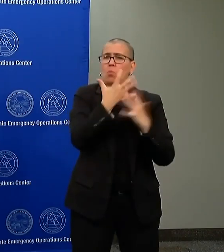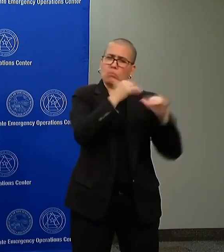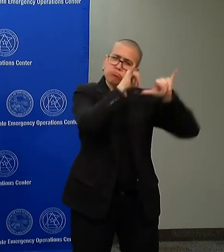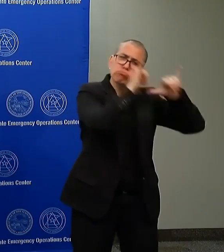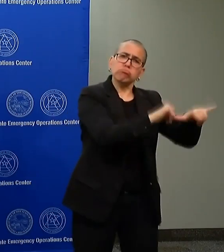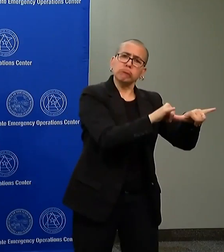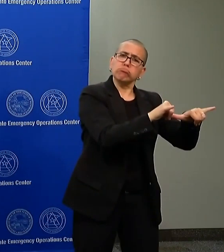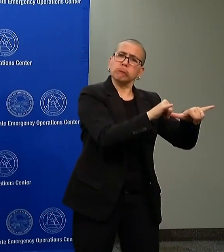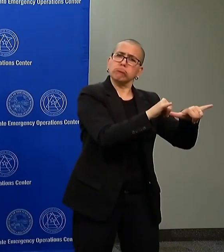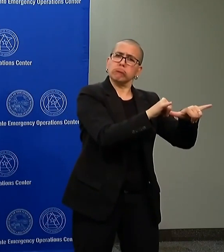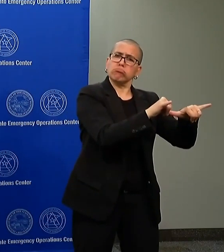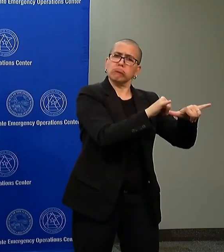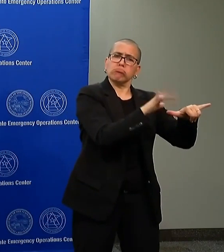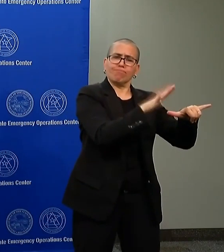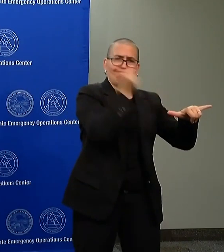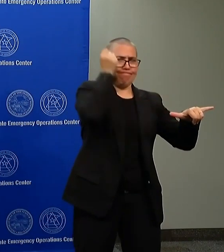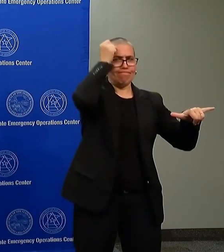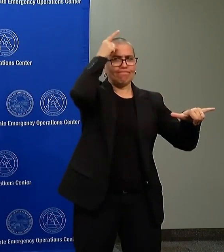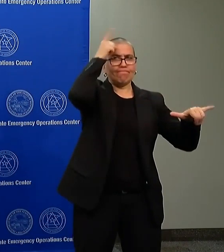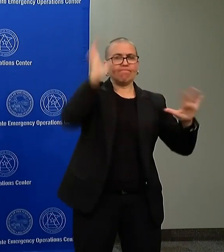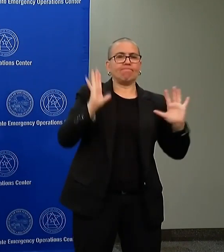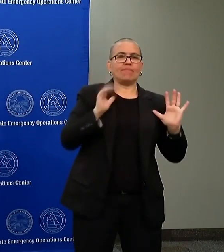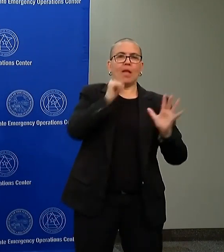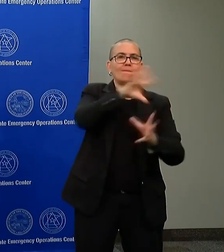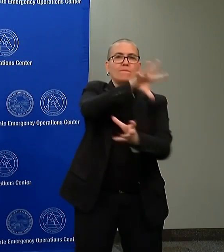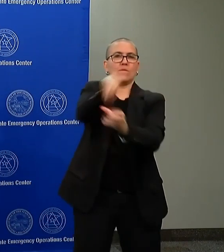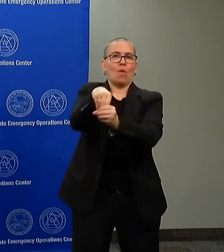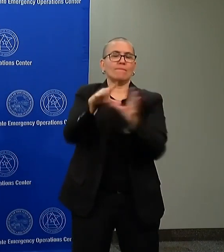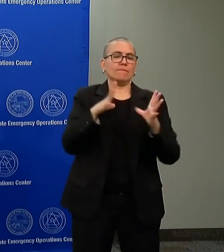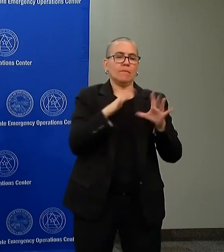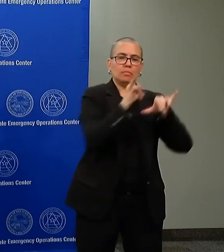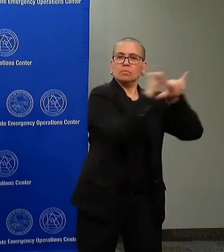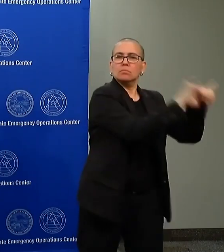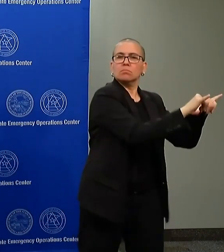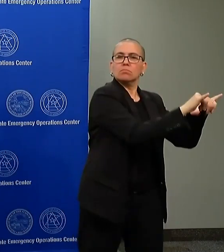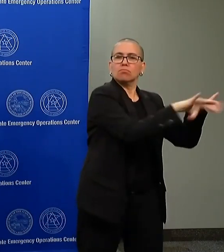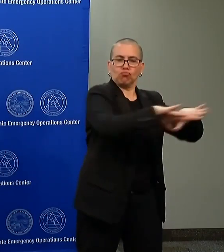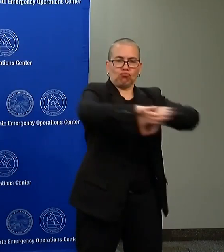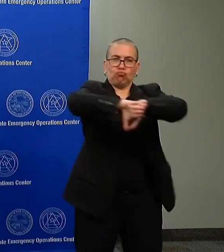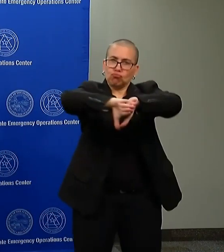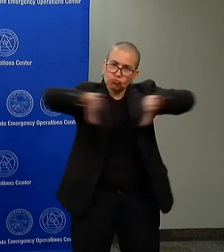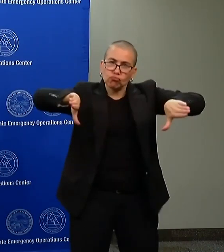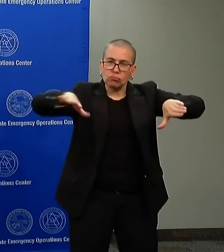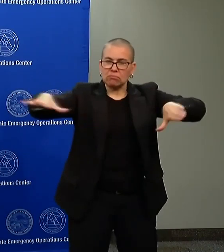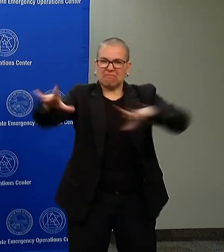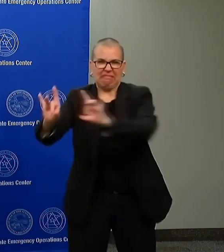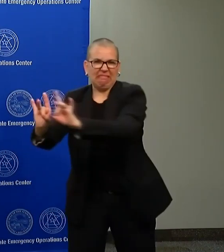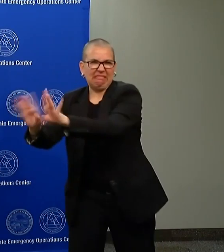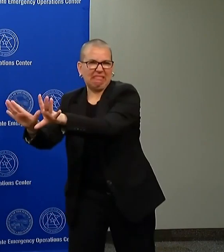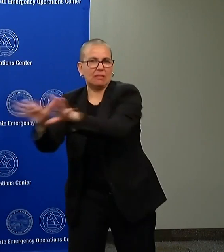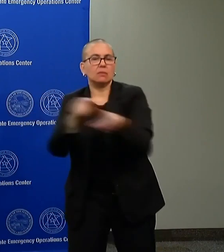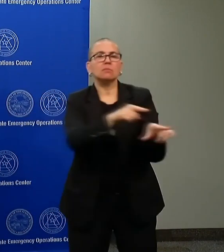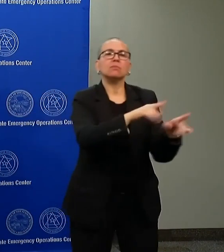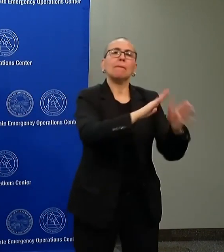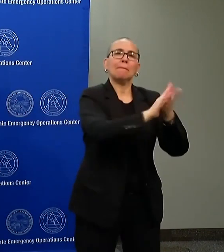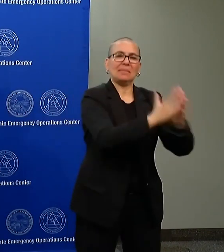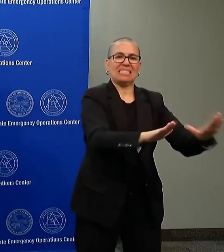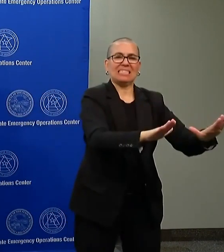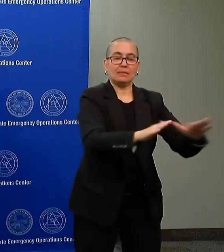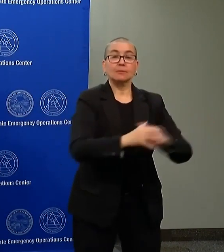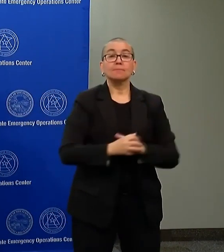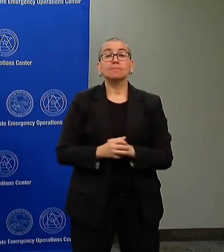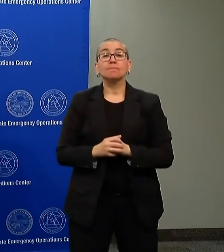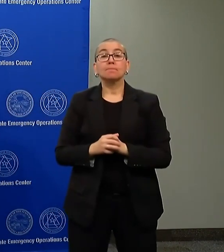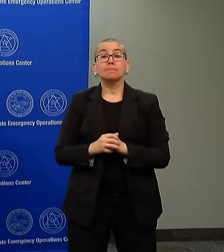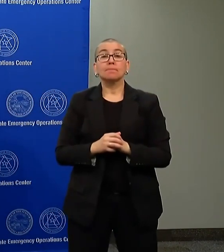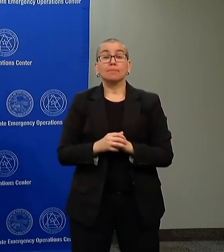understand that it's the right thing to do for our city. Londoners during World War One and World War Two didn't